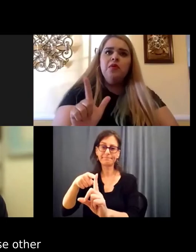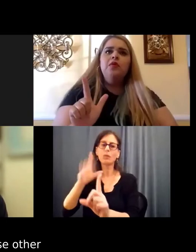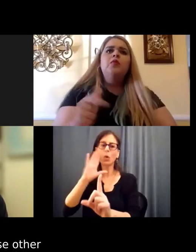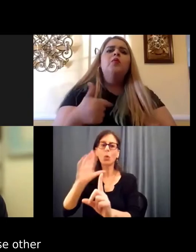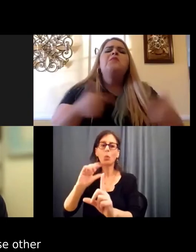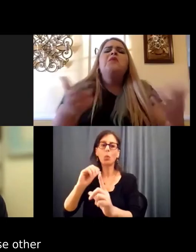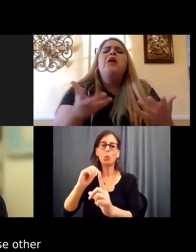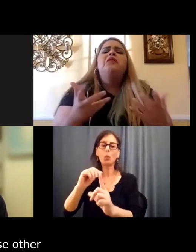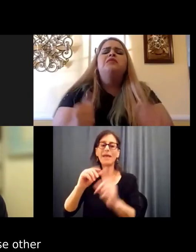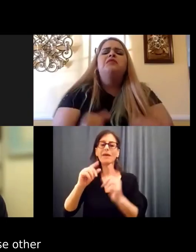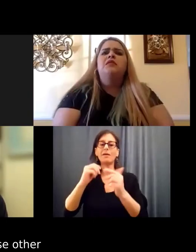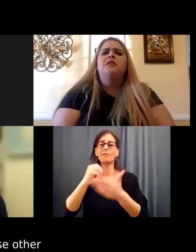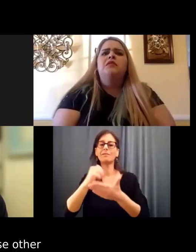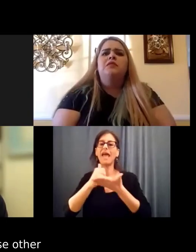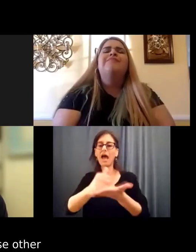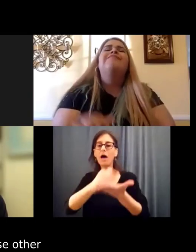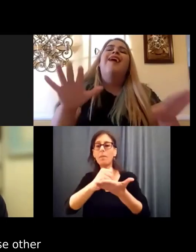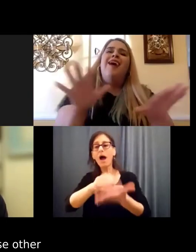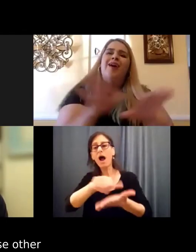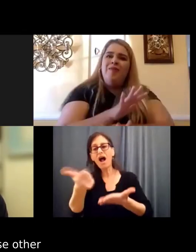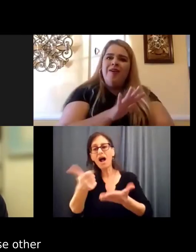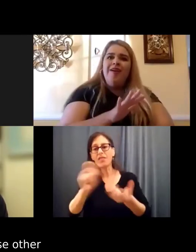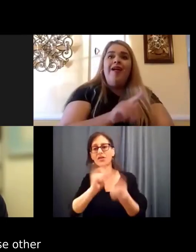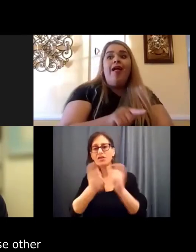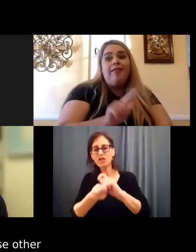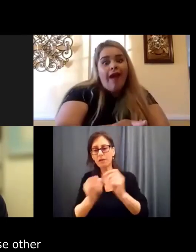other changes much more possible.